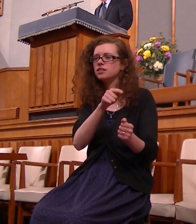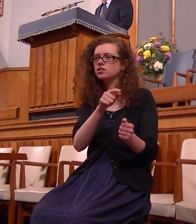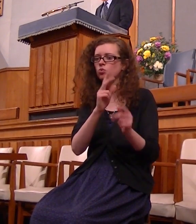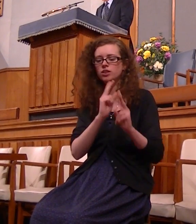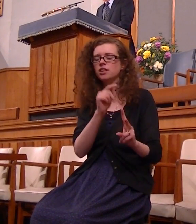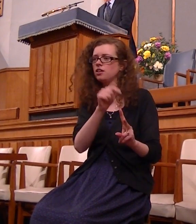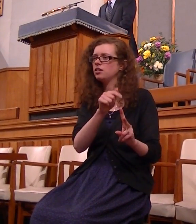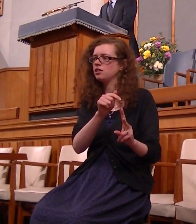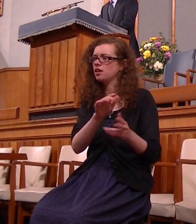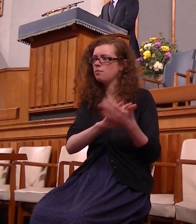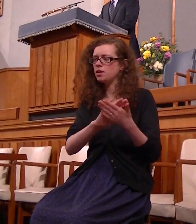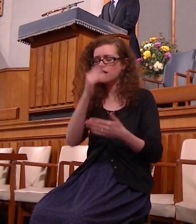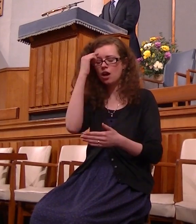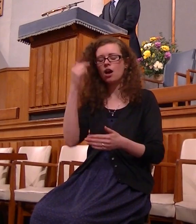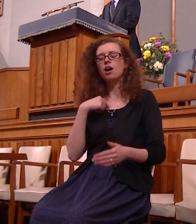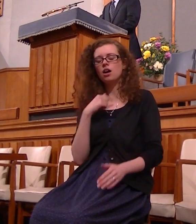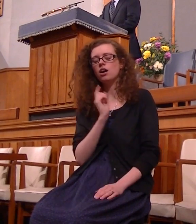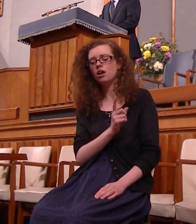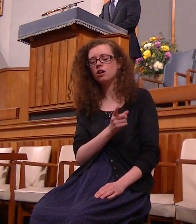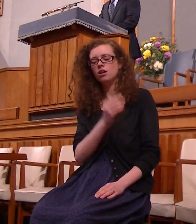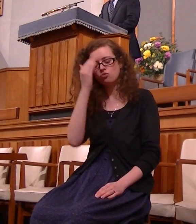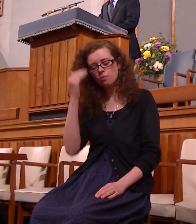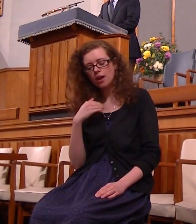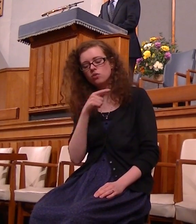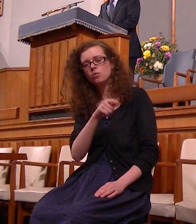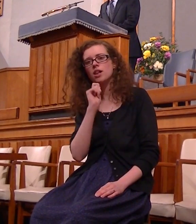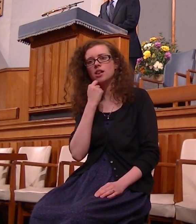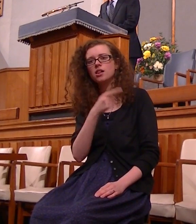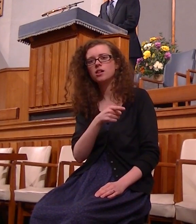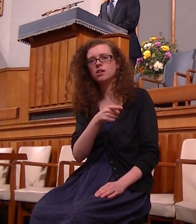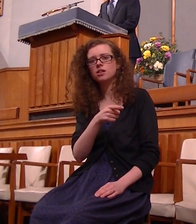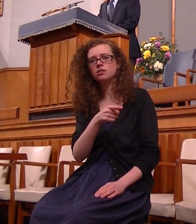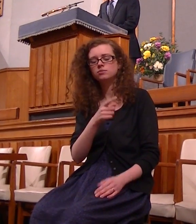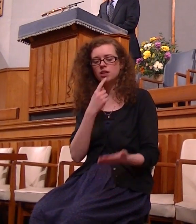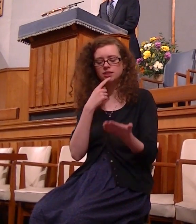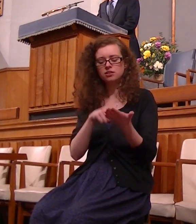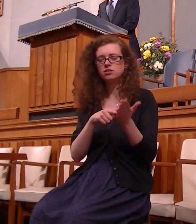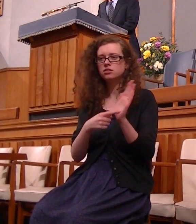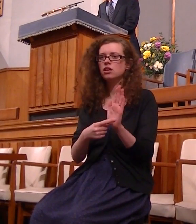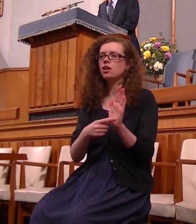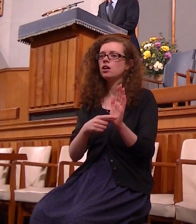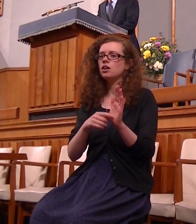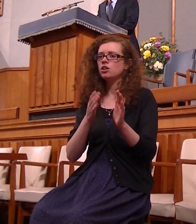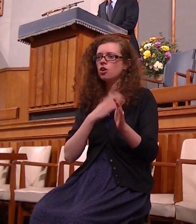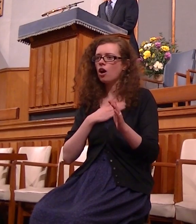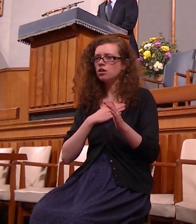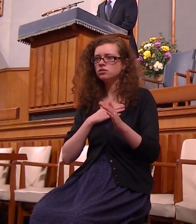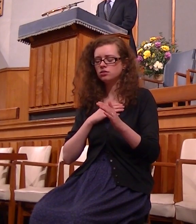signposts for yourself make memorials set thine heart toward the highway